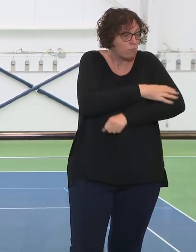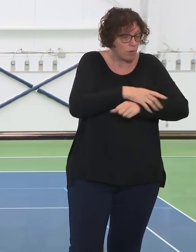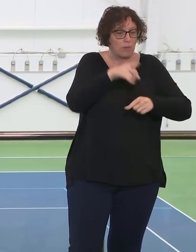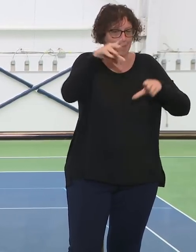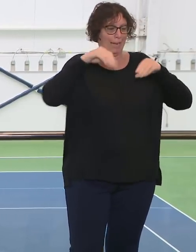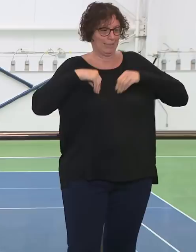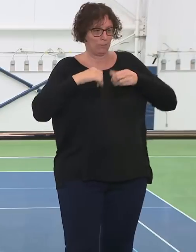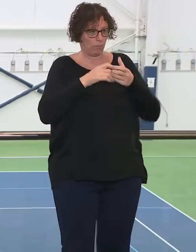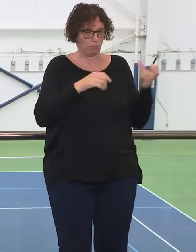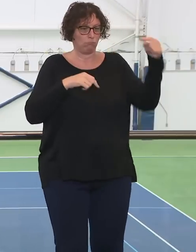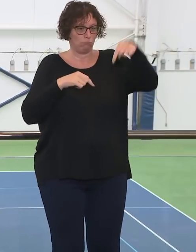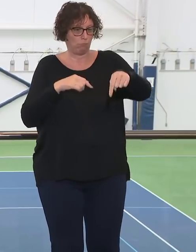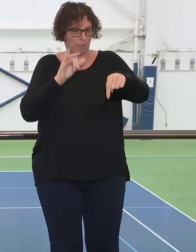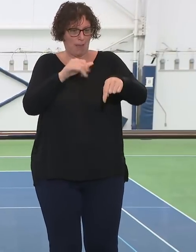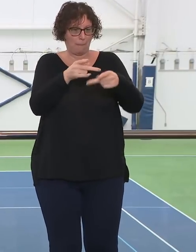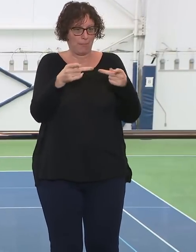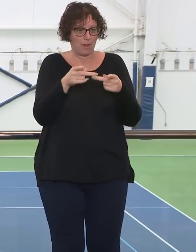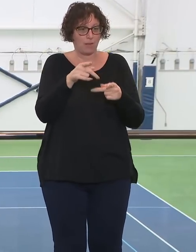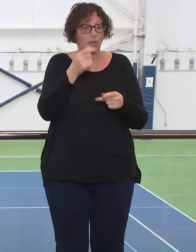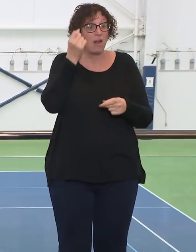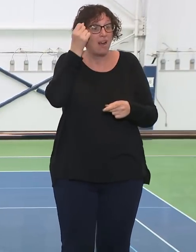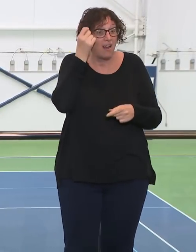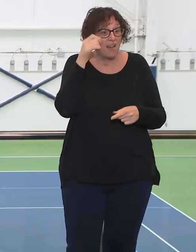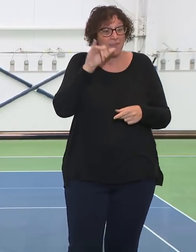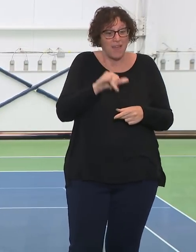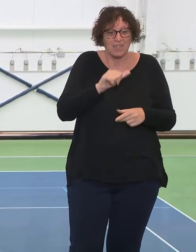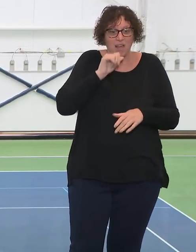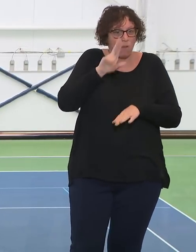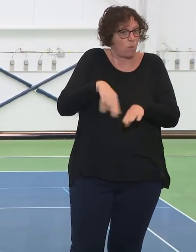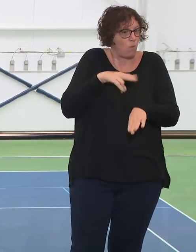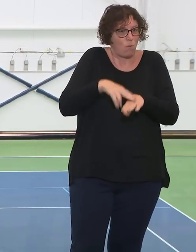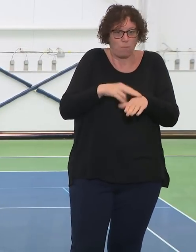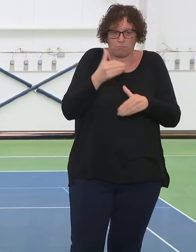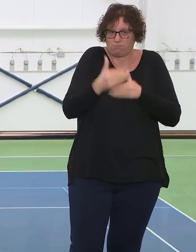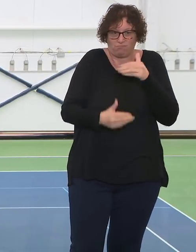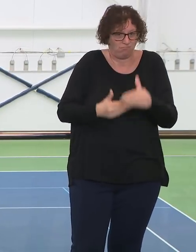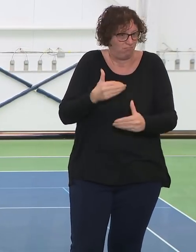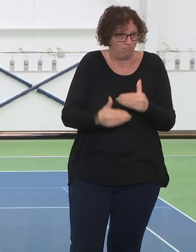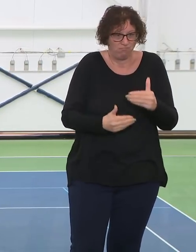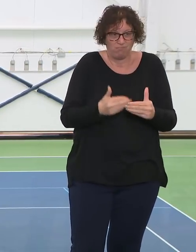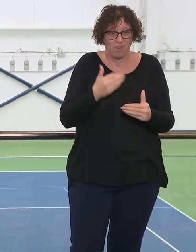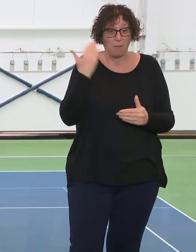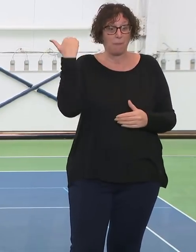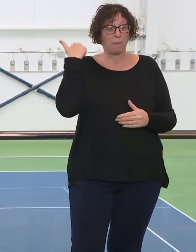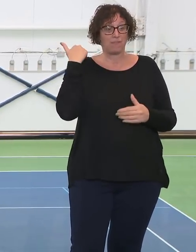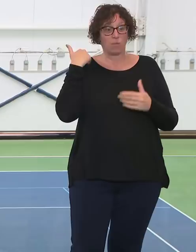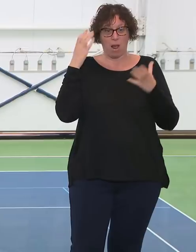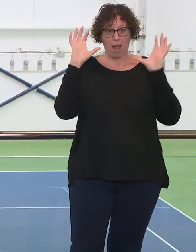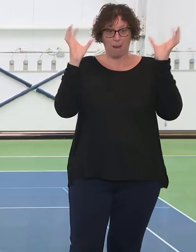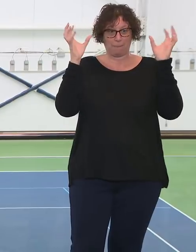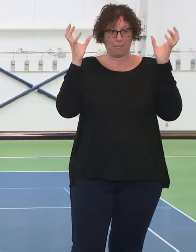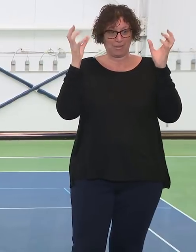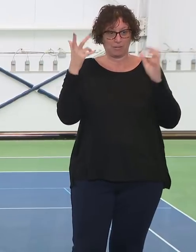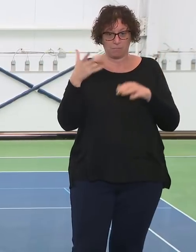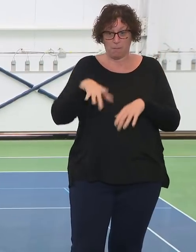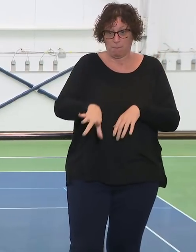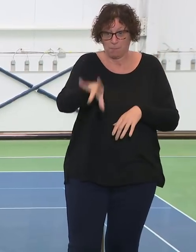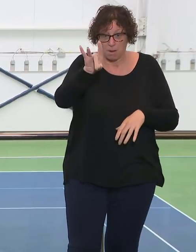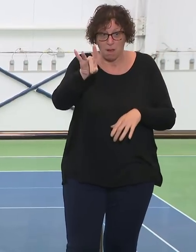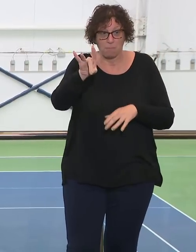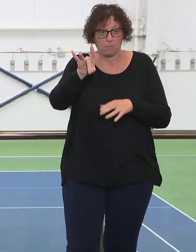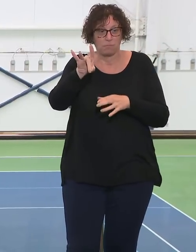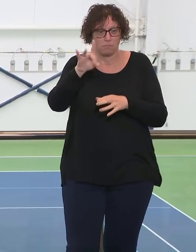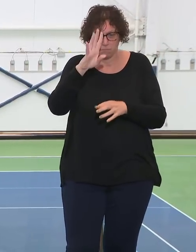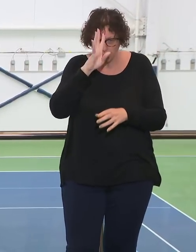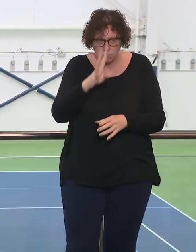You take, you know, within 10 minutes of where you pick a patient up. We are stabilizing traumas and immediately putting them